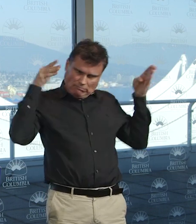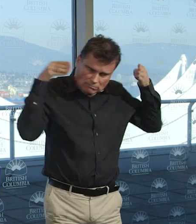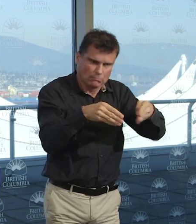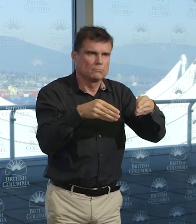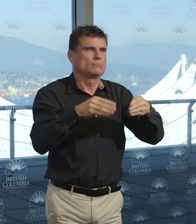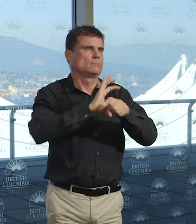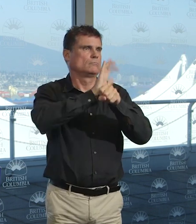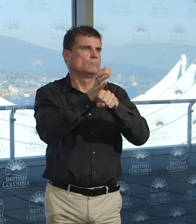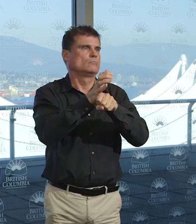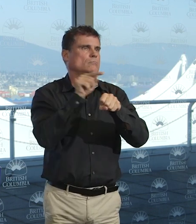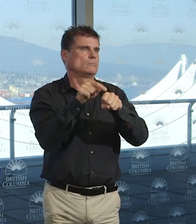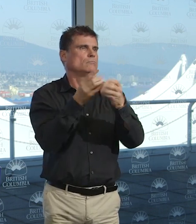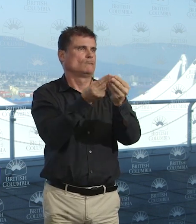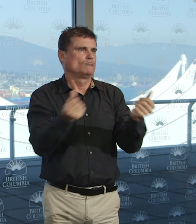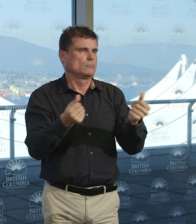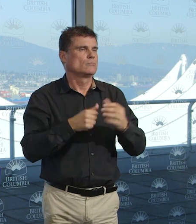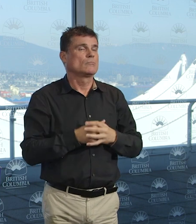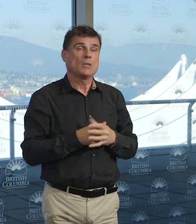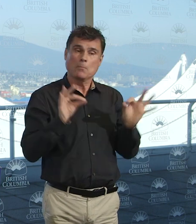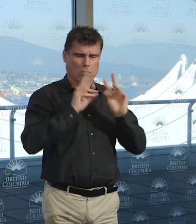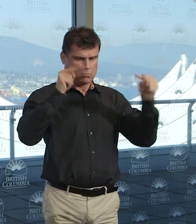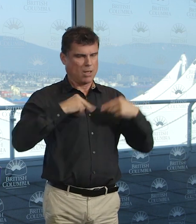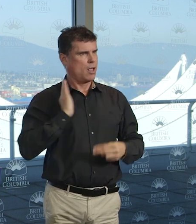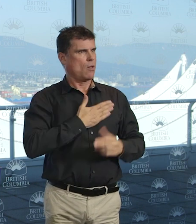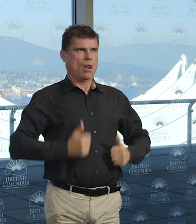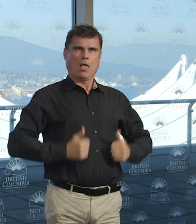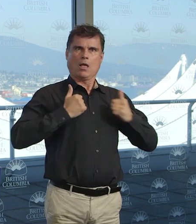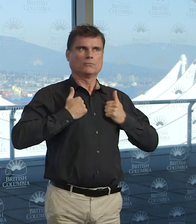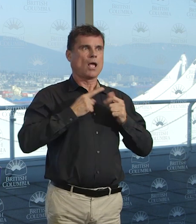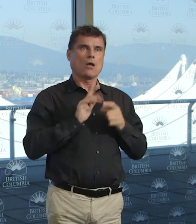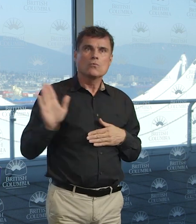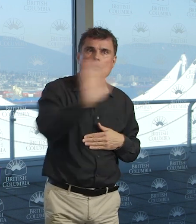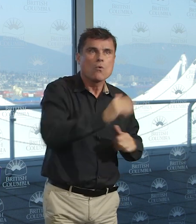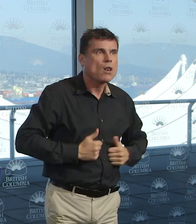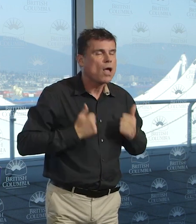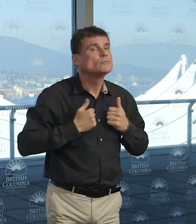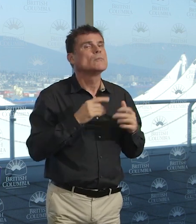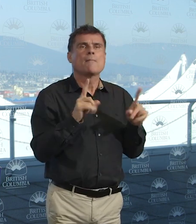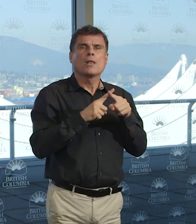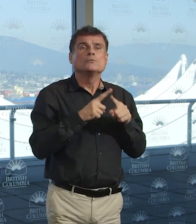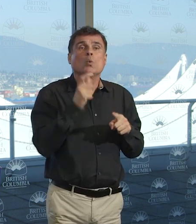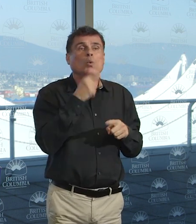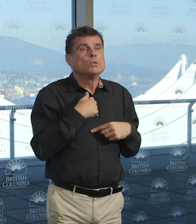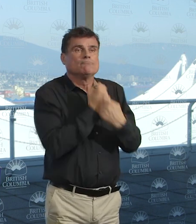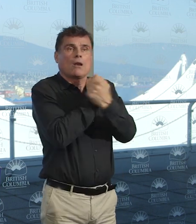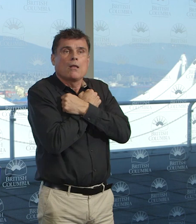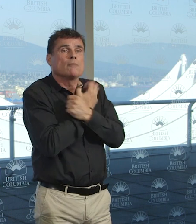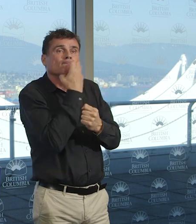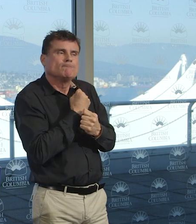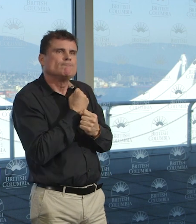just that simple. We have 77 new cases of COVID-19 today, a total of